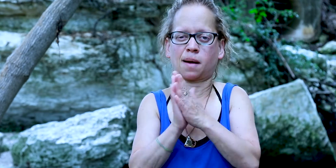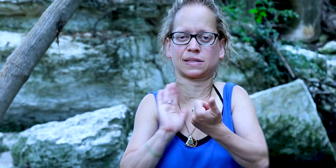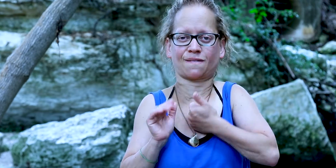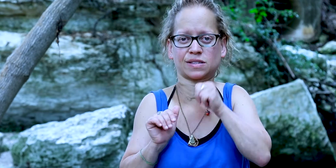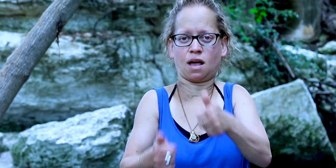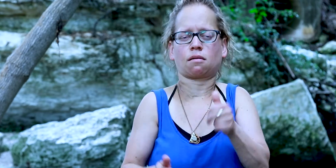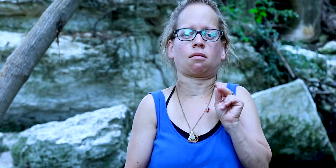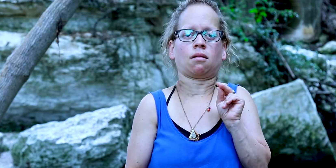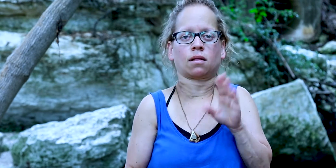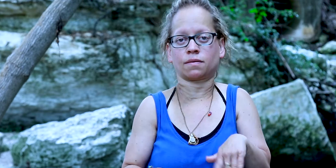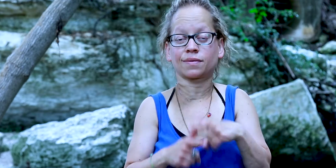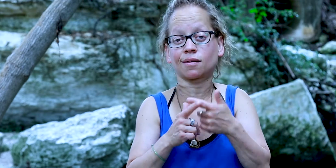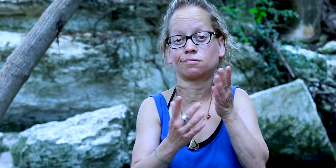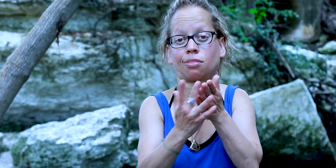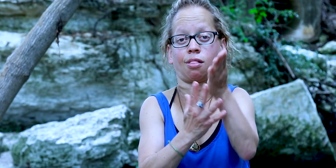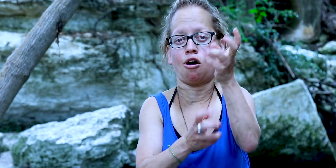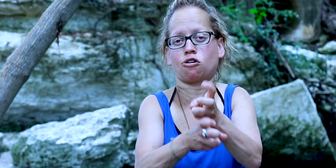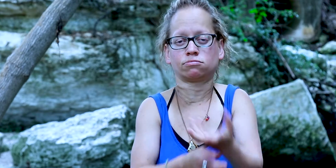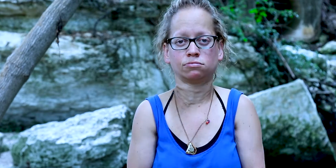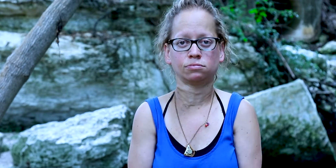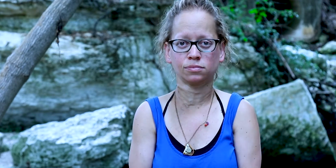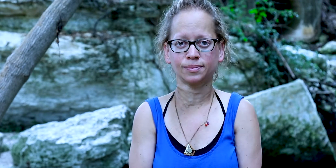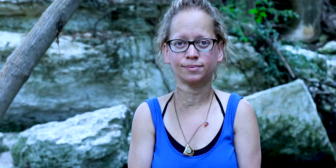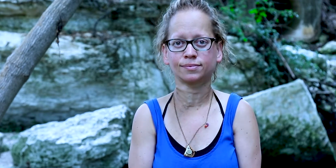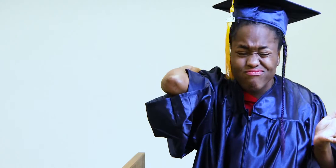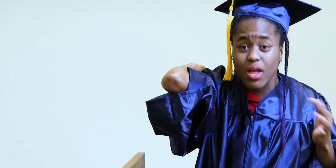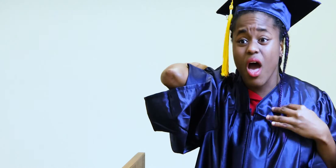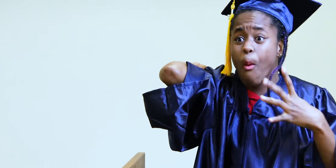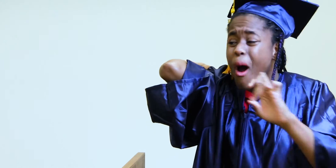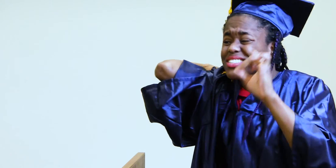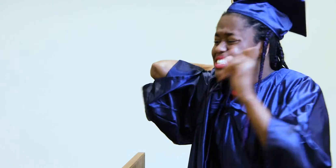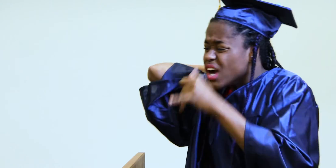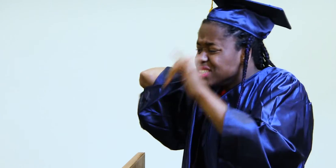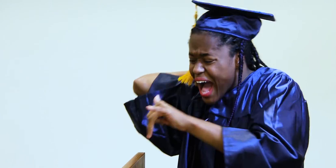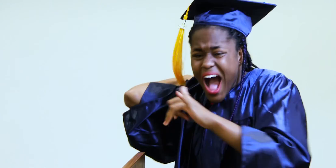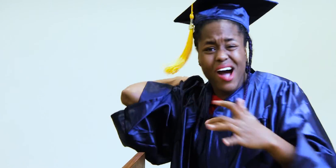internalizing that denial, making their navigating the system that much harder. I want to change that.